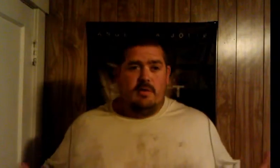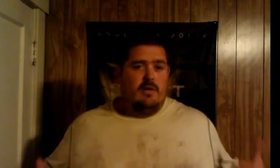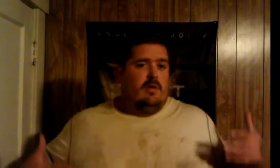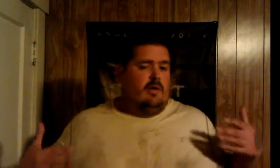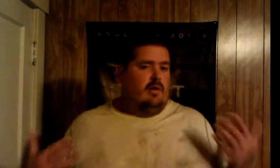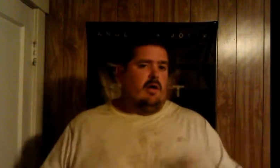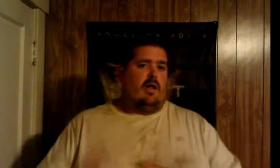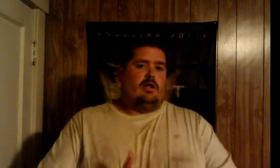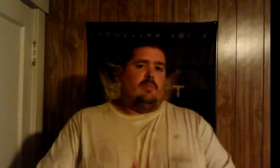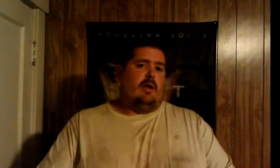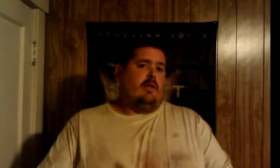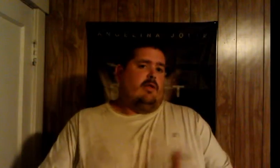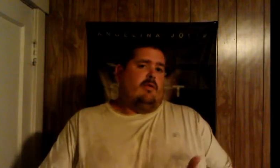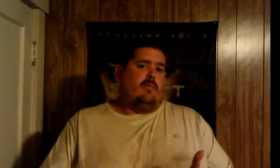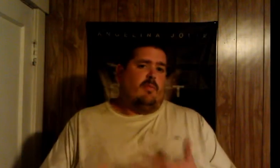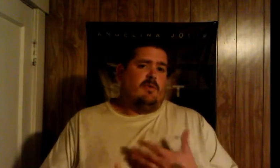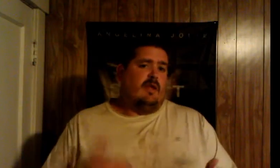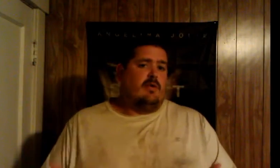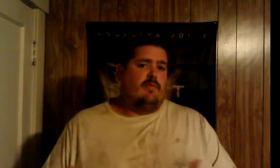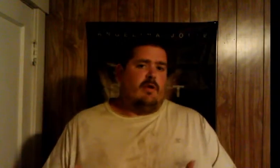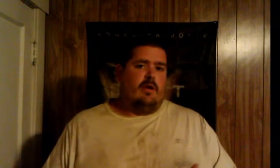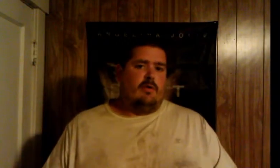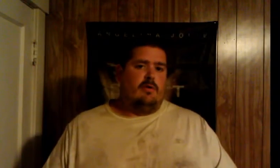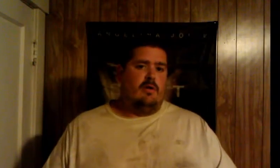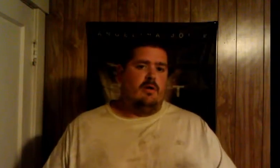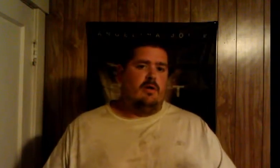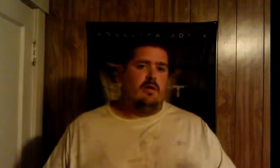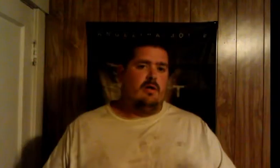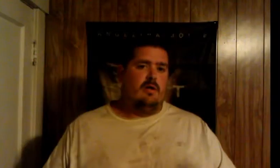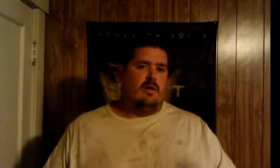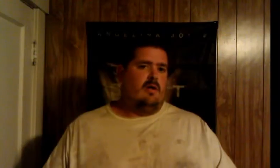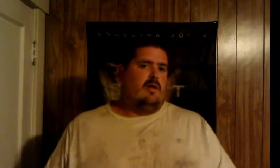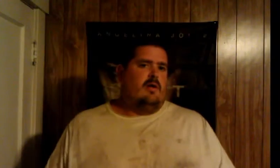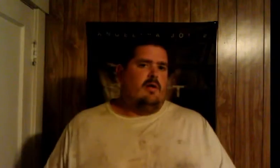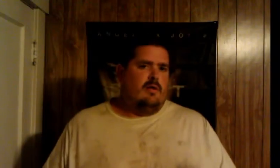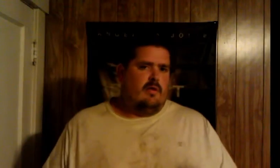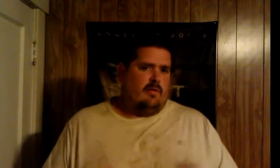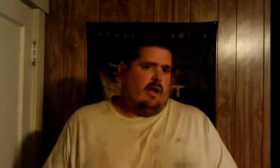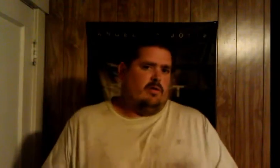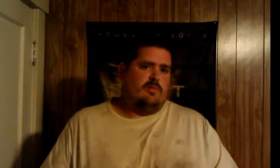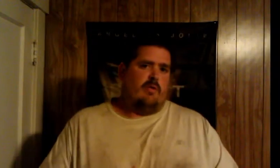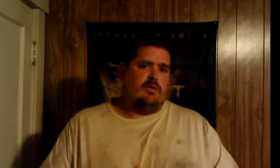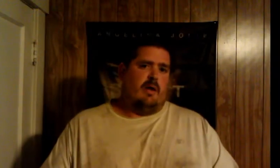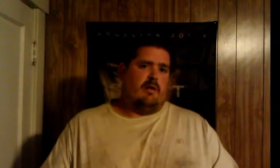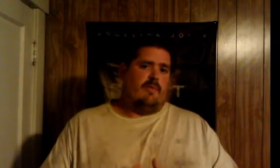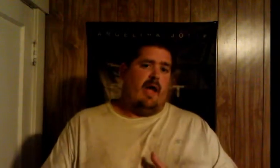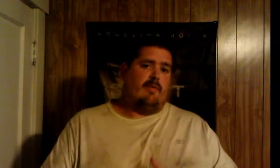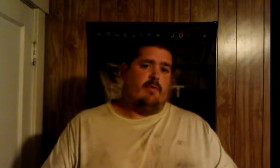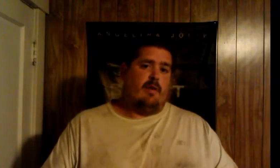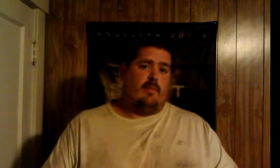by per se for me to lose respect to you or to a woman you know and all that shit but anything someone says in the video